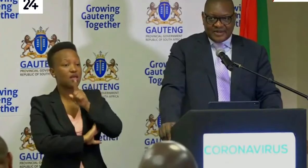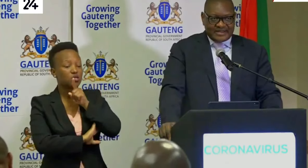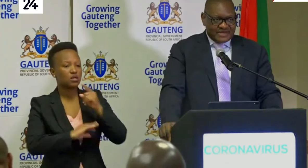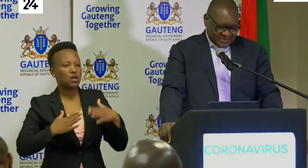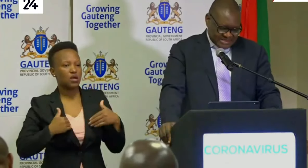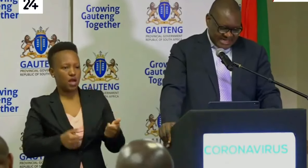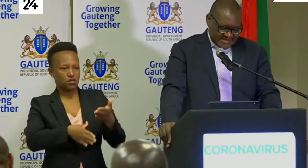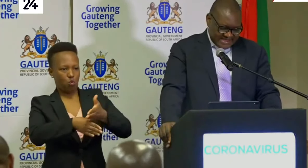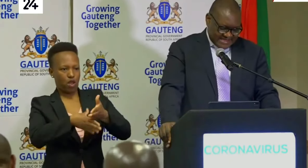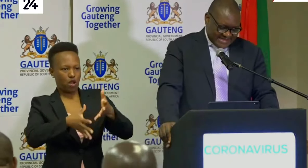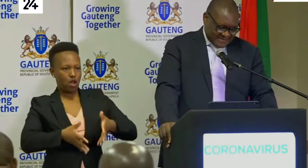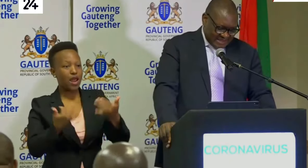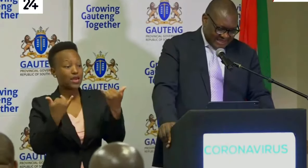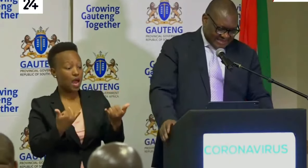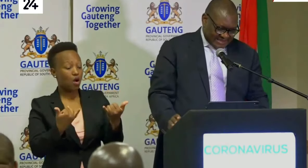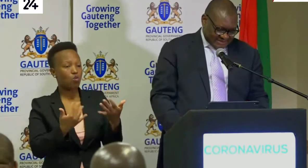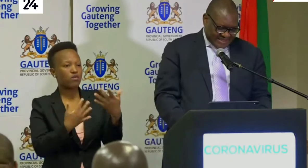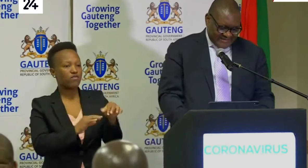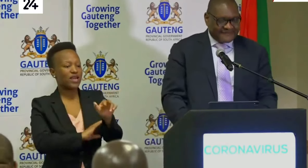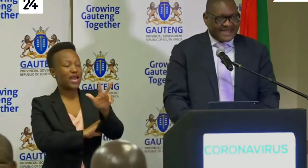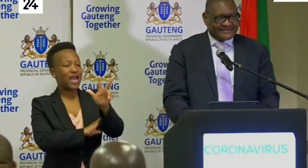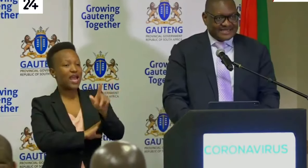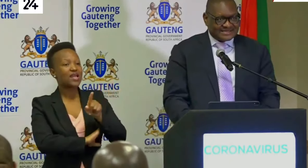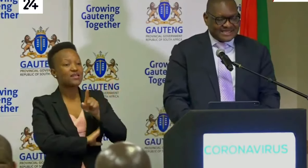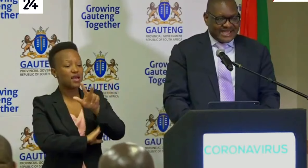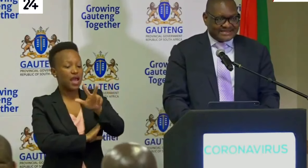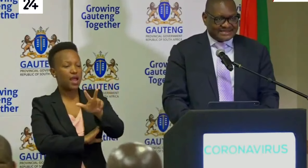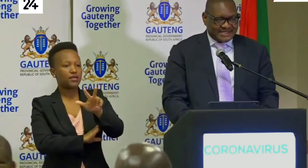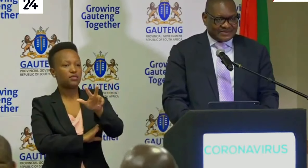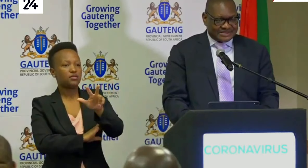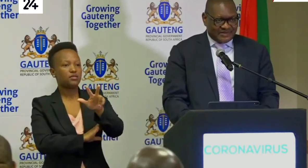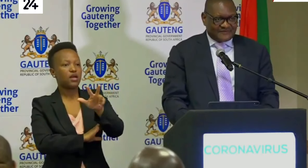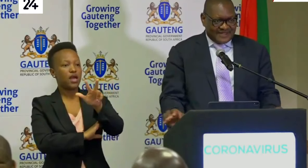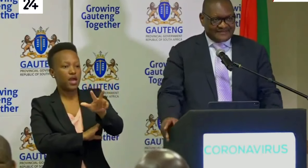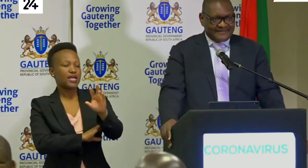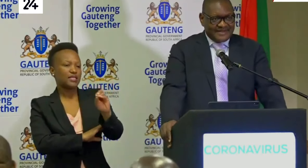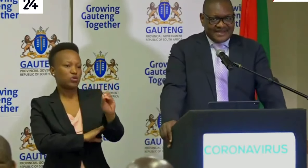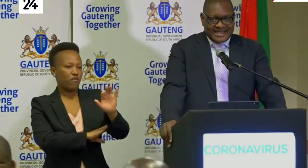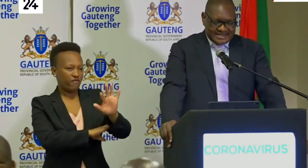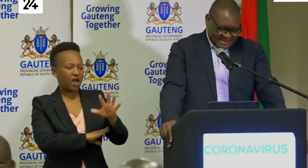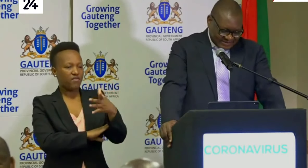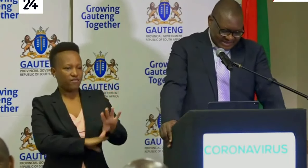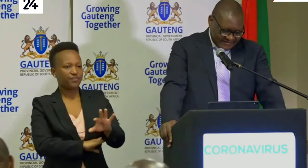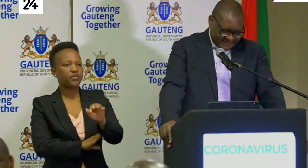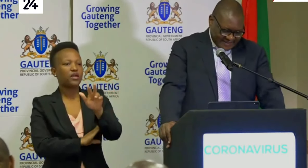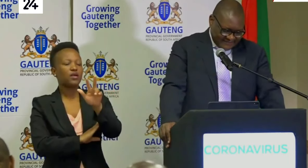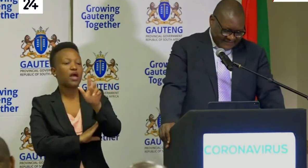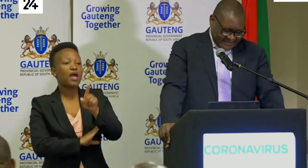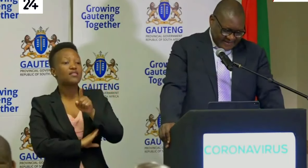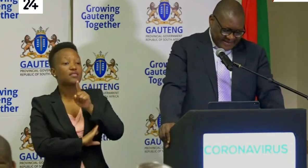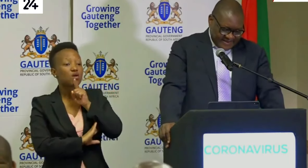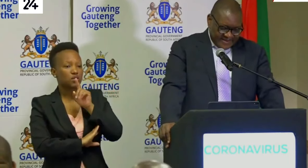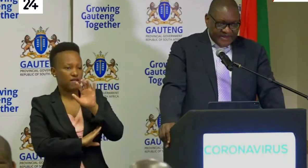We have now trained 8,005. That is 8,005. 8,005.